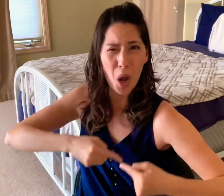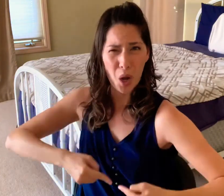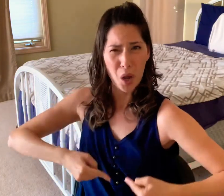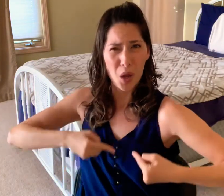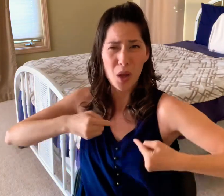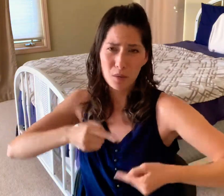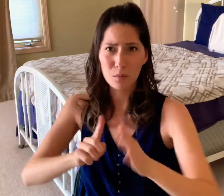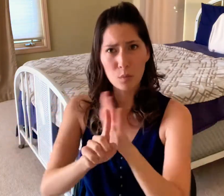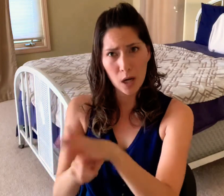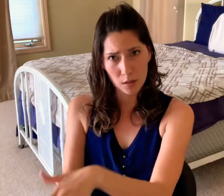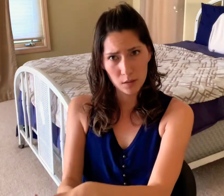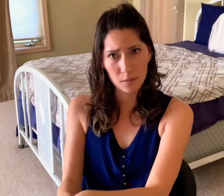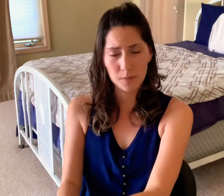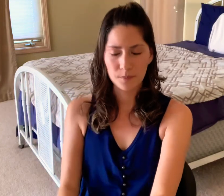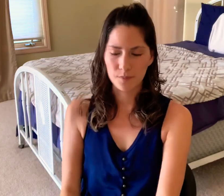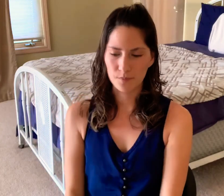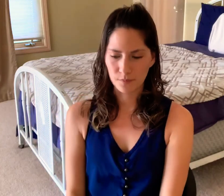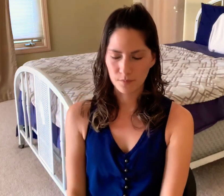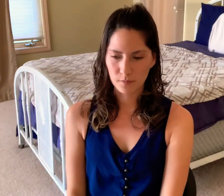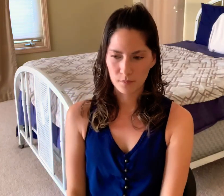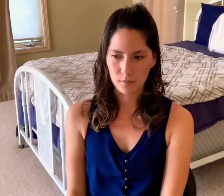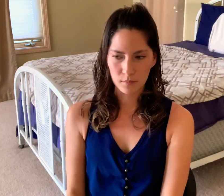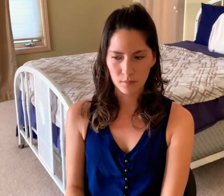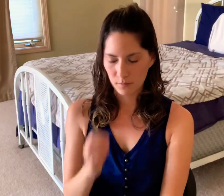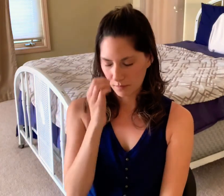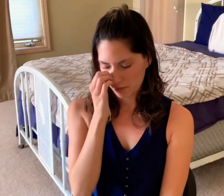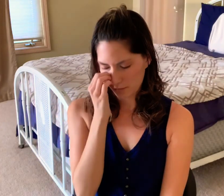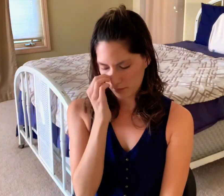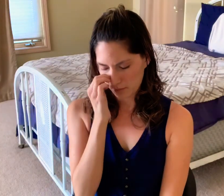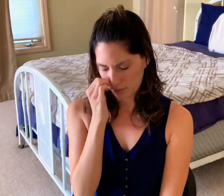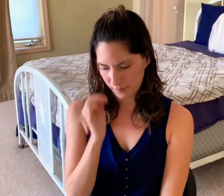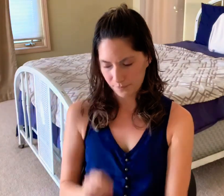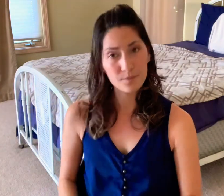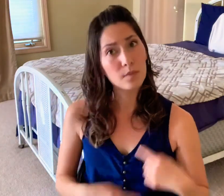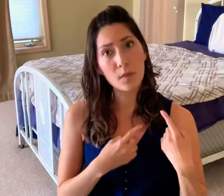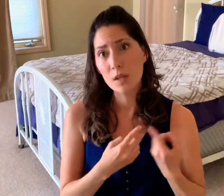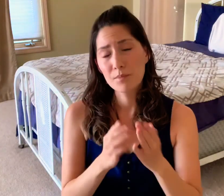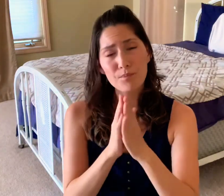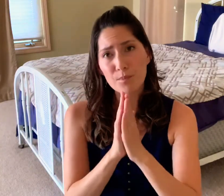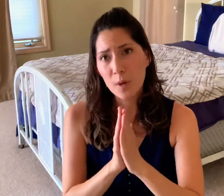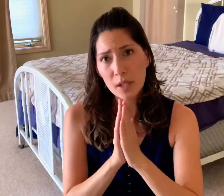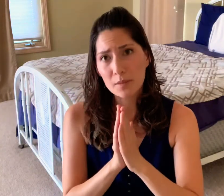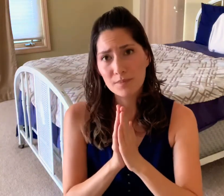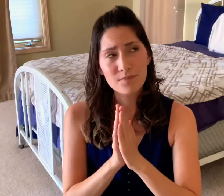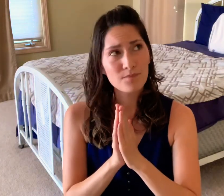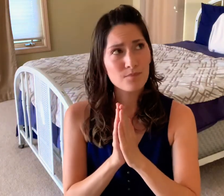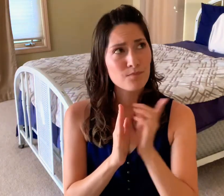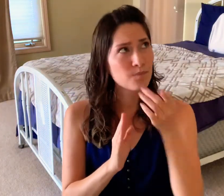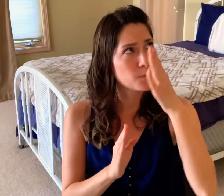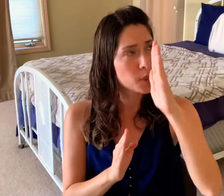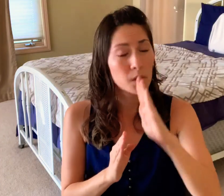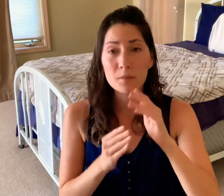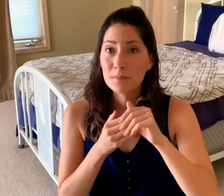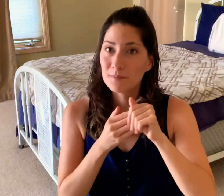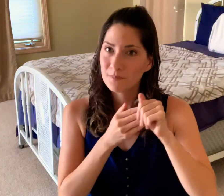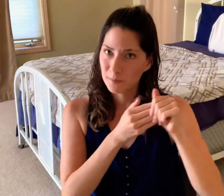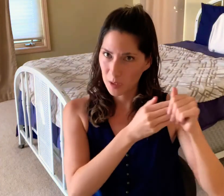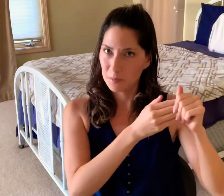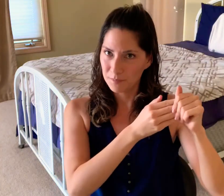for people who wrestle with oppression I've been praying